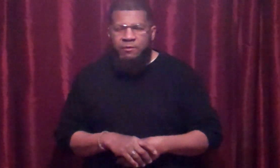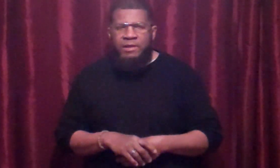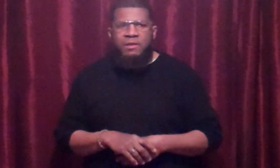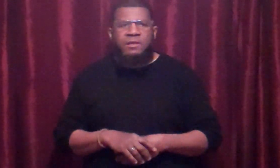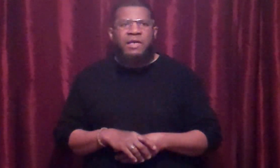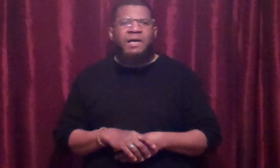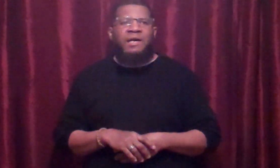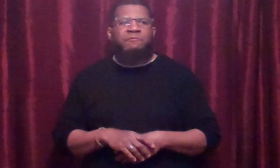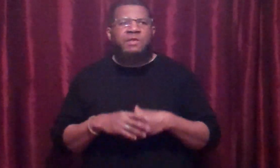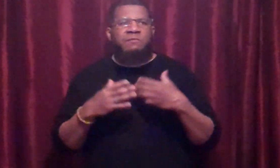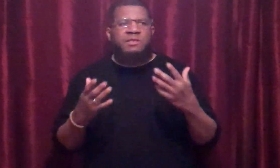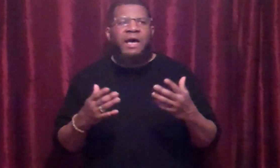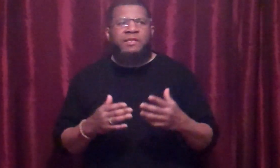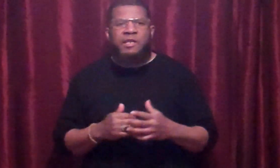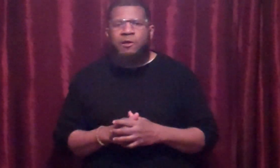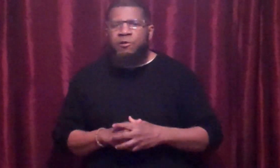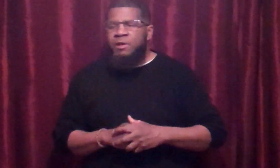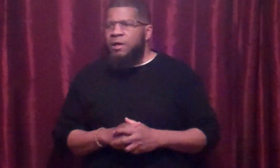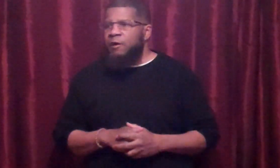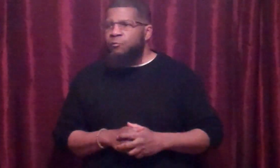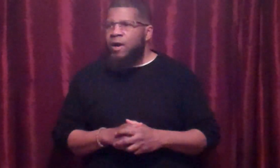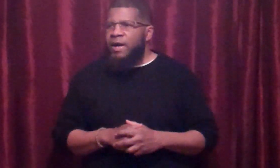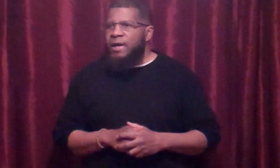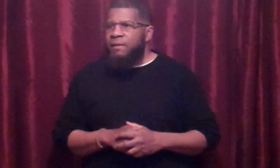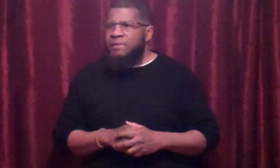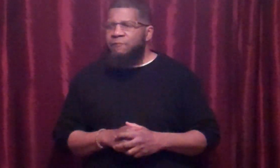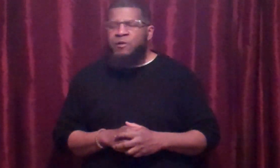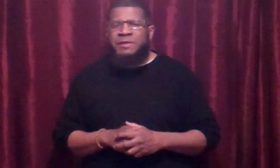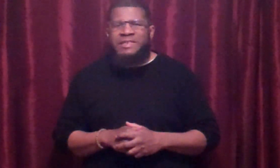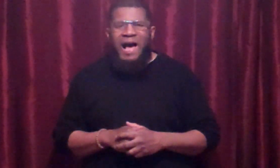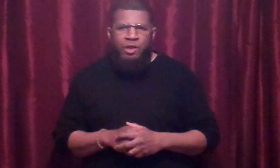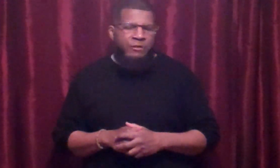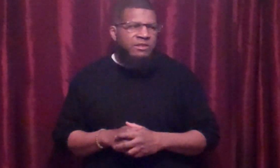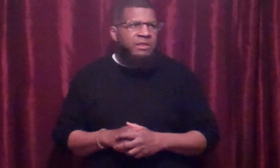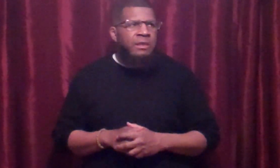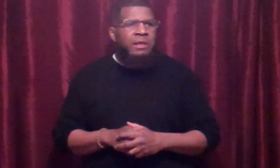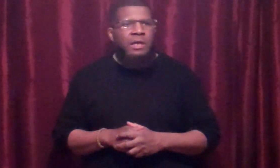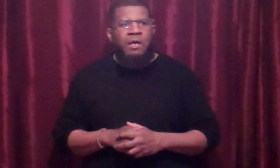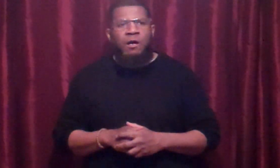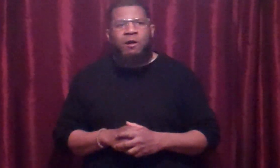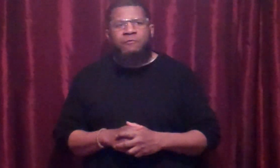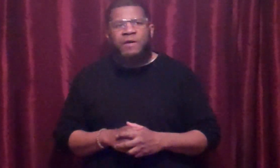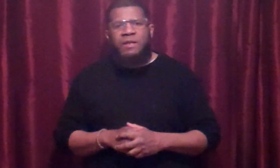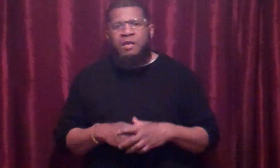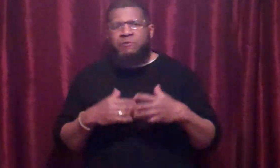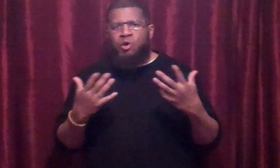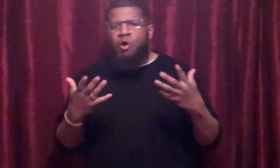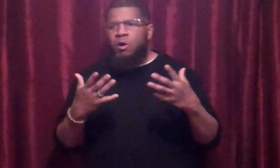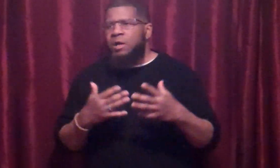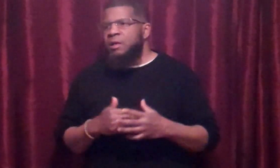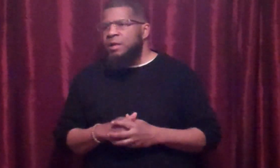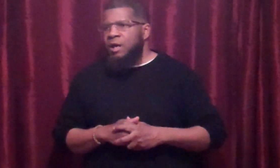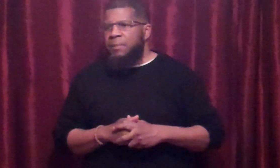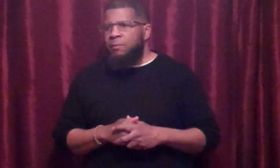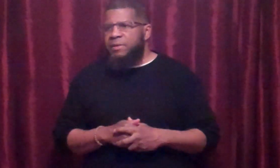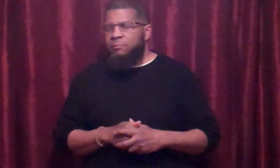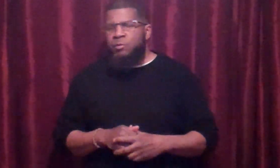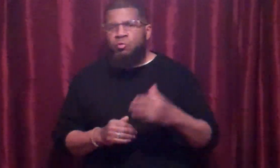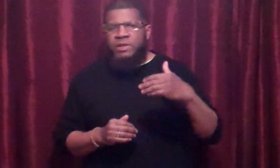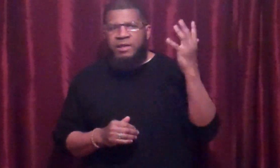All right, that kind of gives an idea of why I'm not very tolerant of a lot of talk about people who kick